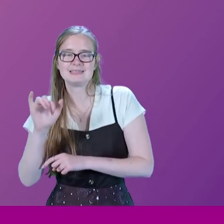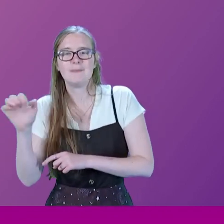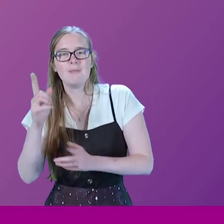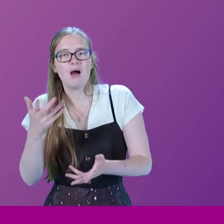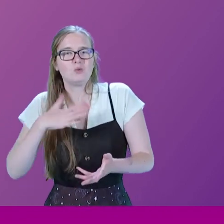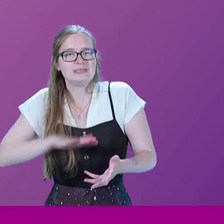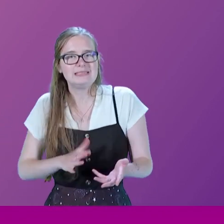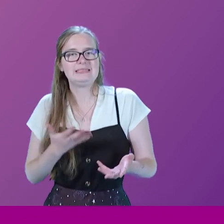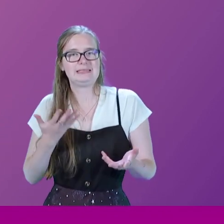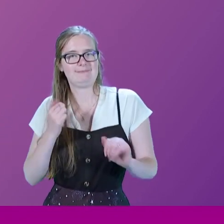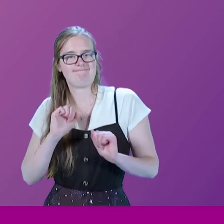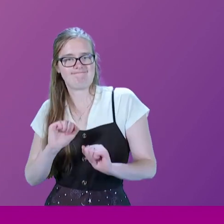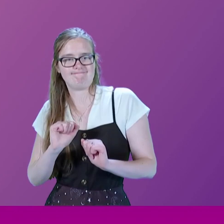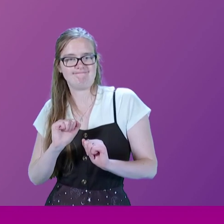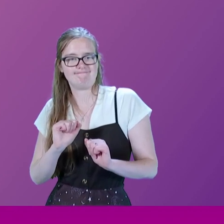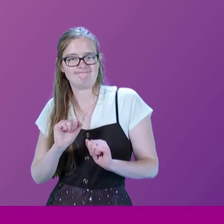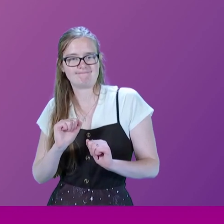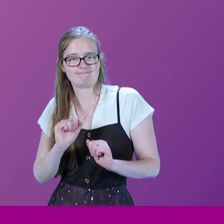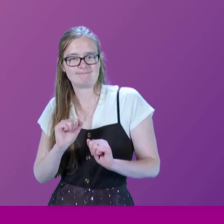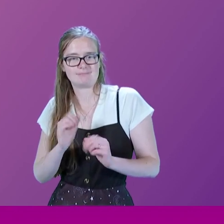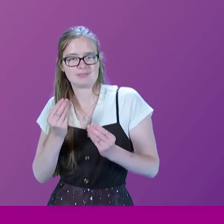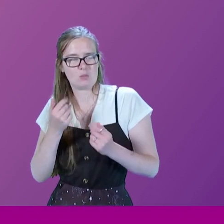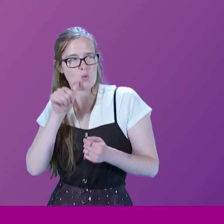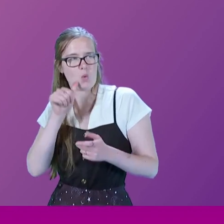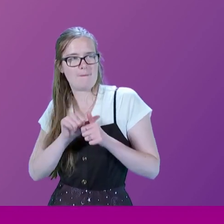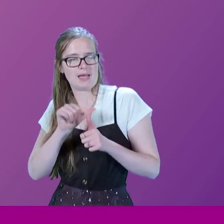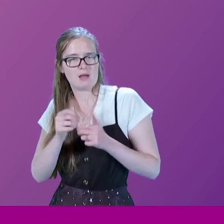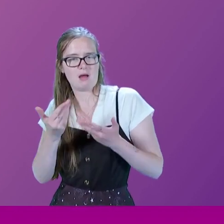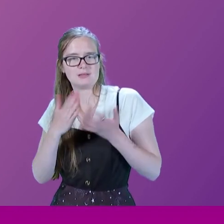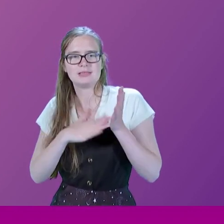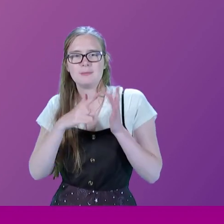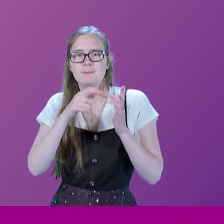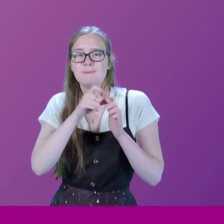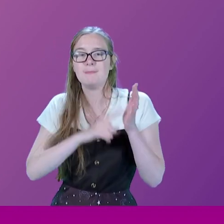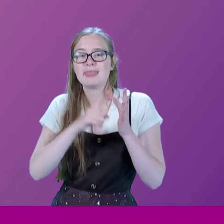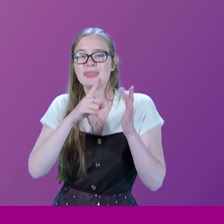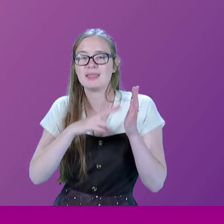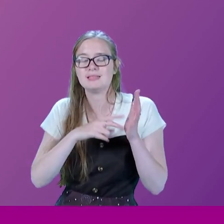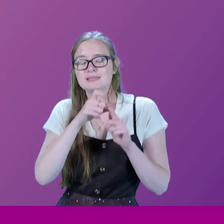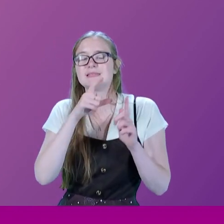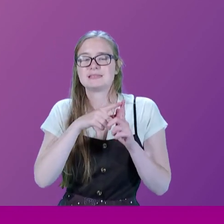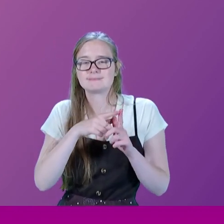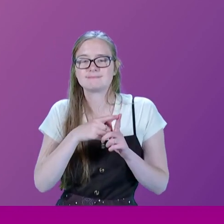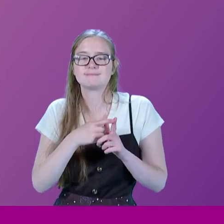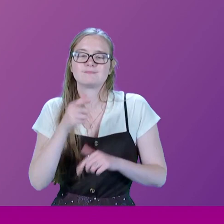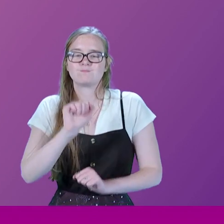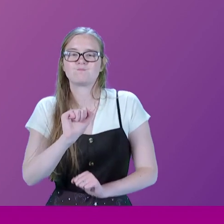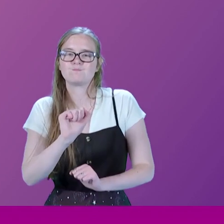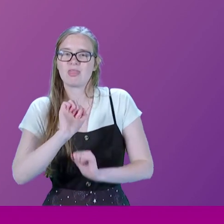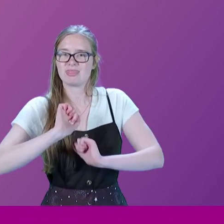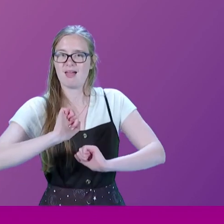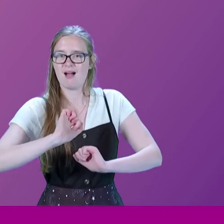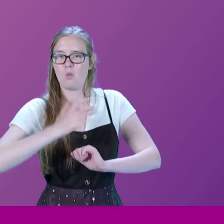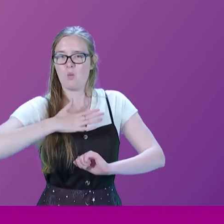But the, someone would know this better than I, was at the Midland Railway, operating out of St. Pancras in those days,